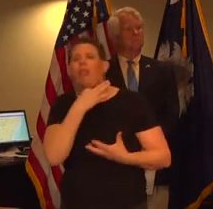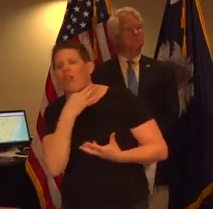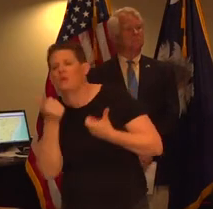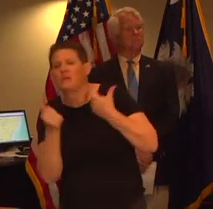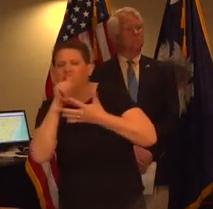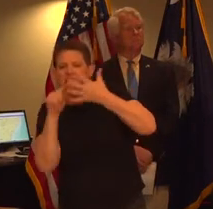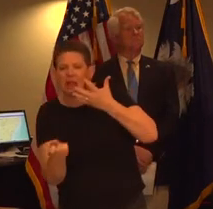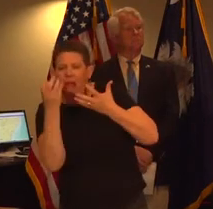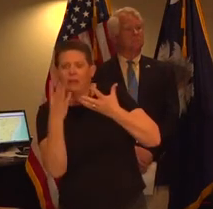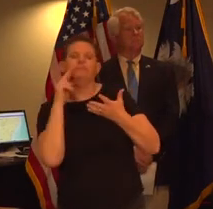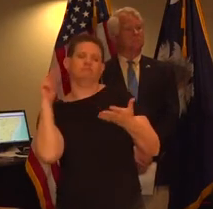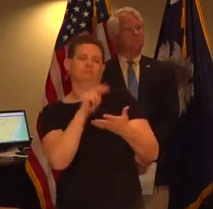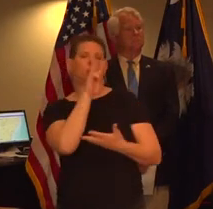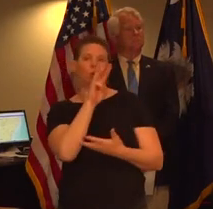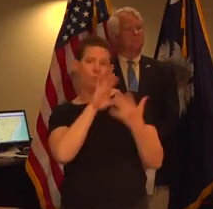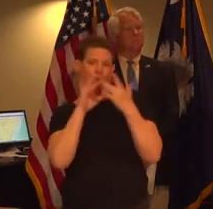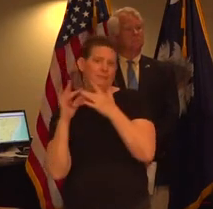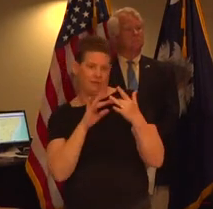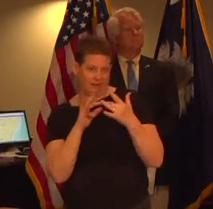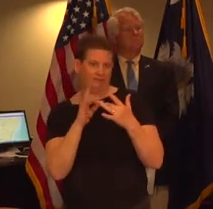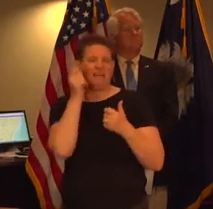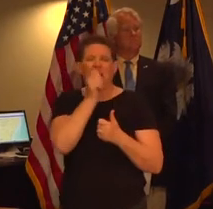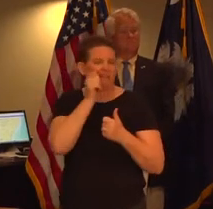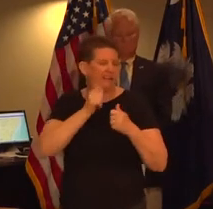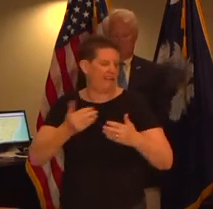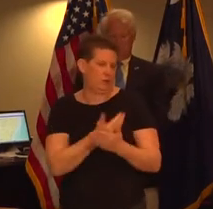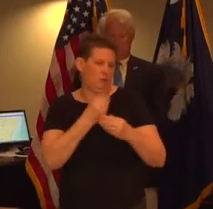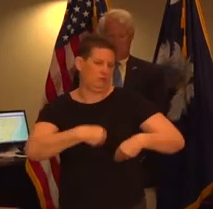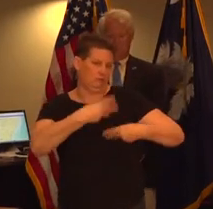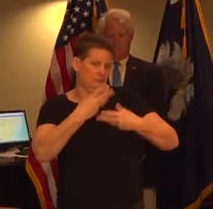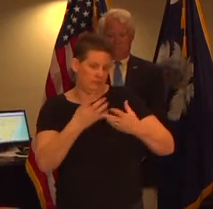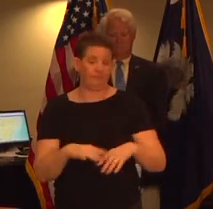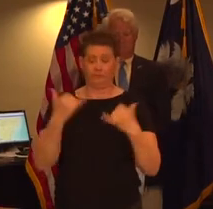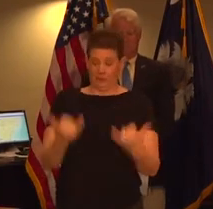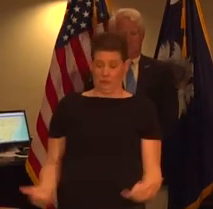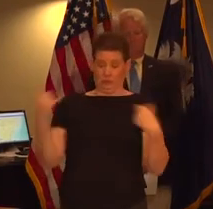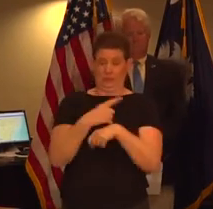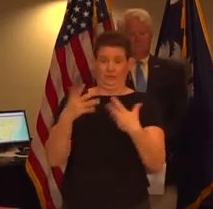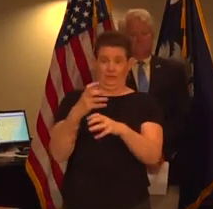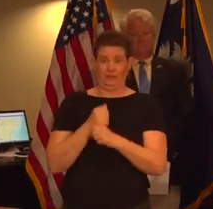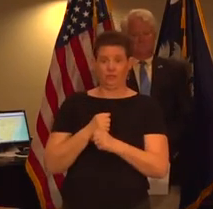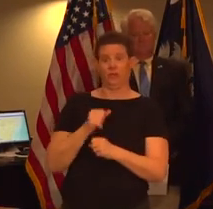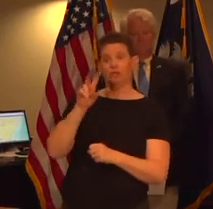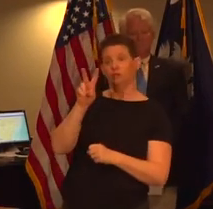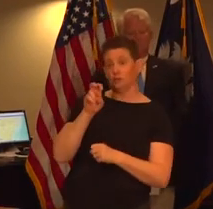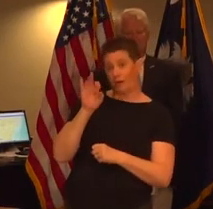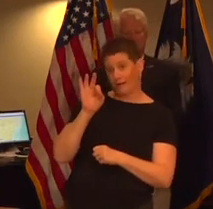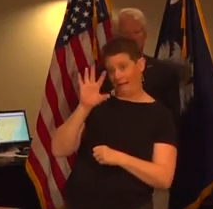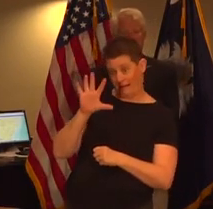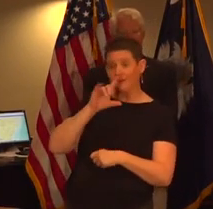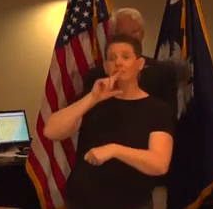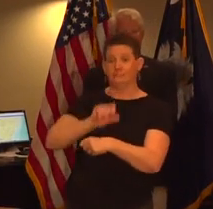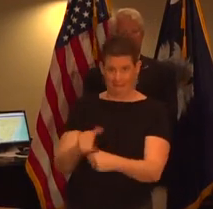and are updated daily to date we have reported receiving 295 confirmed cases